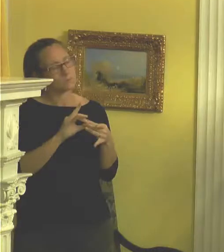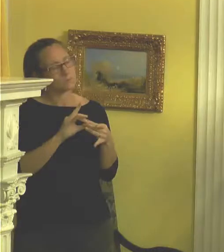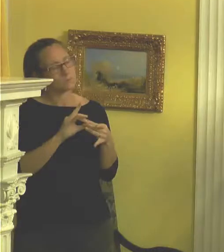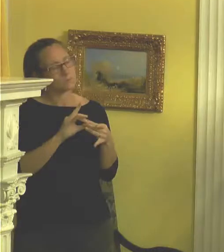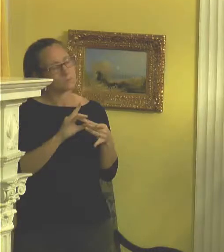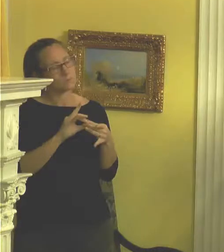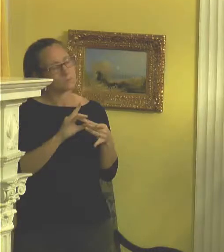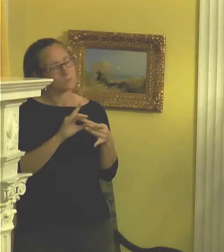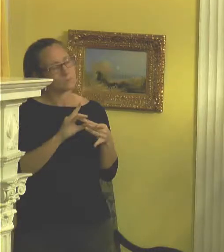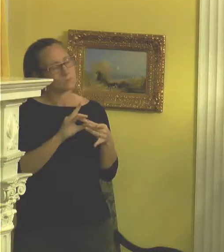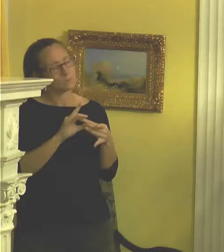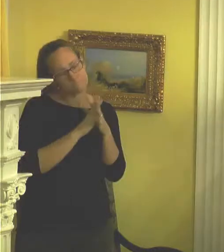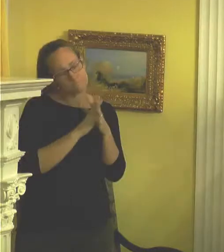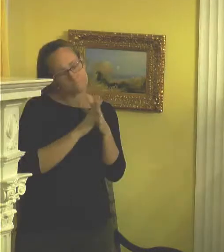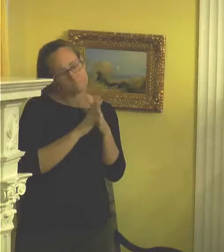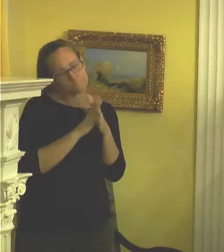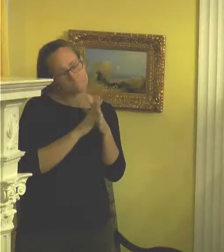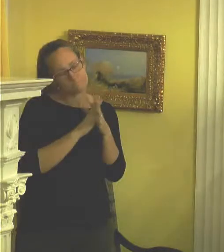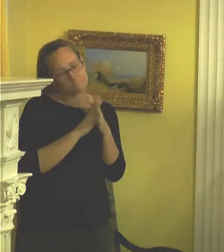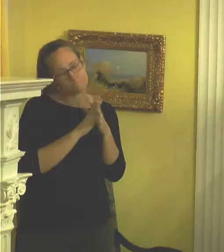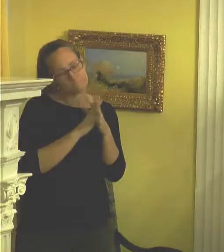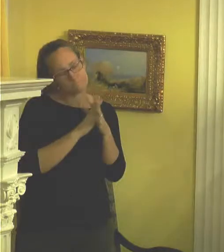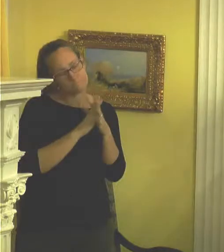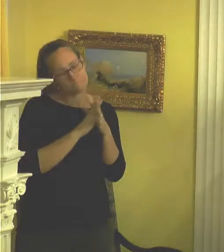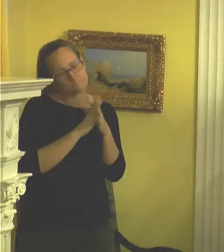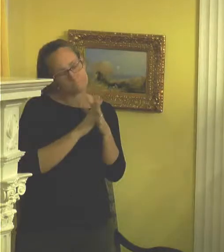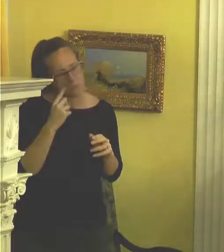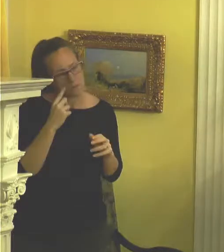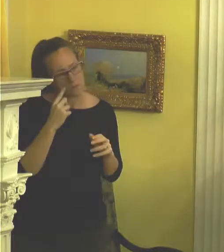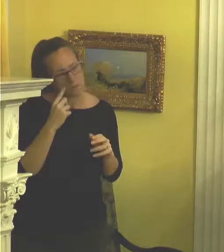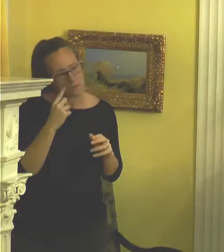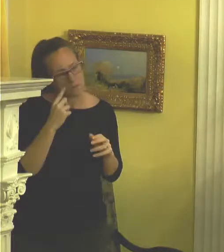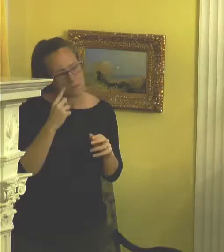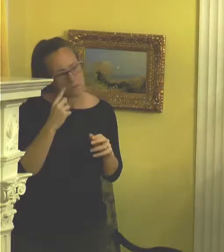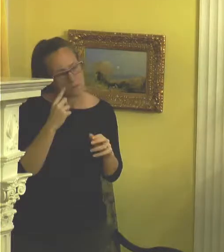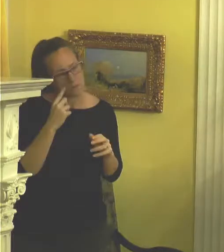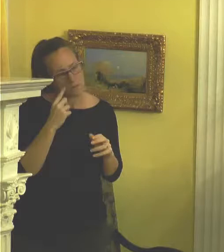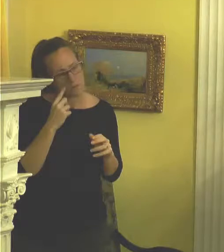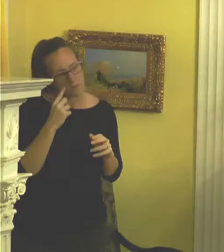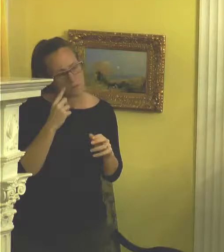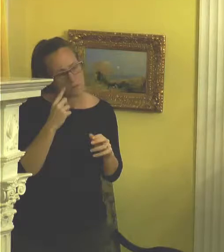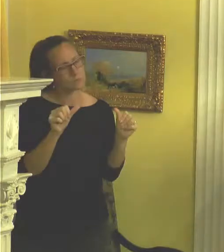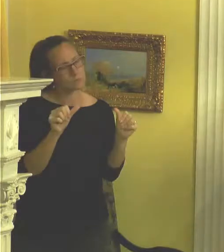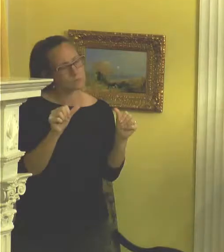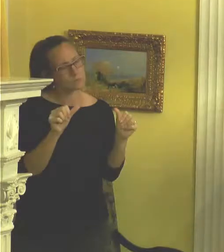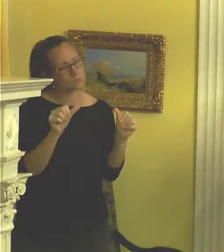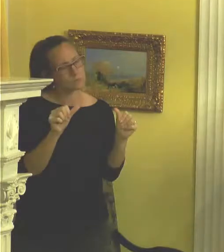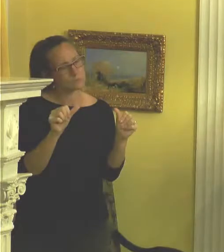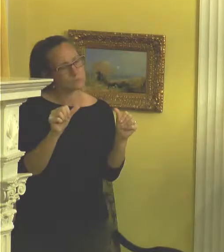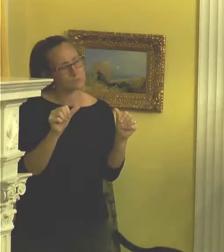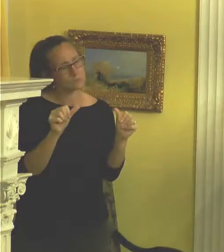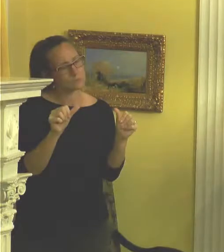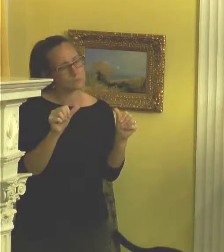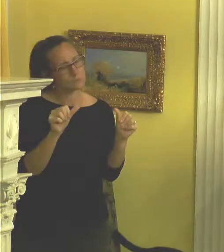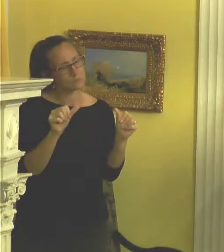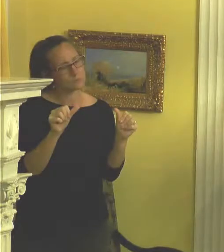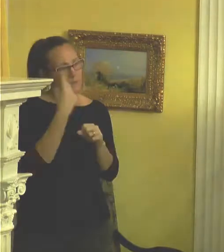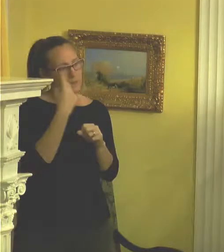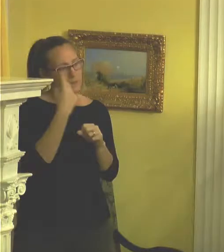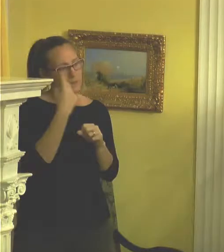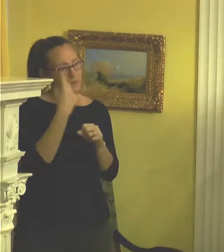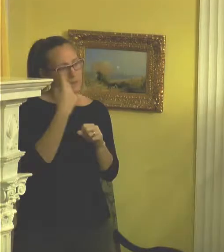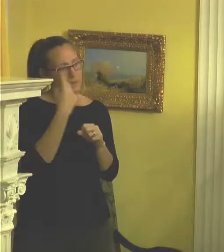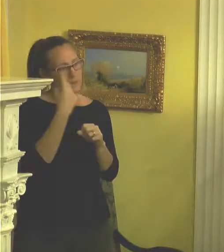Like I don't think that you're just trying to, you know, like take black girls who have been